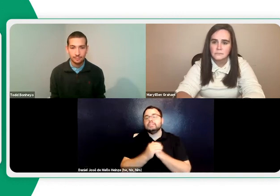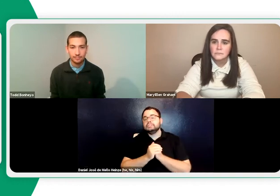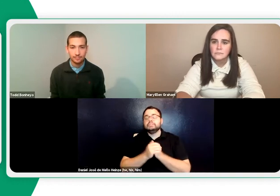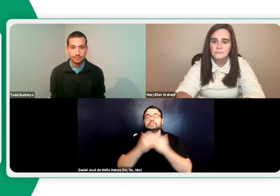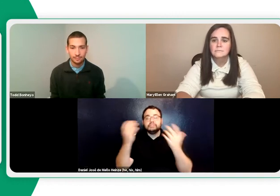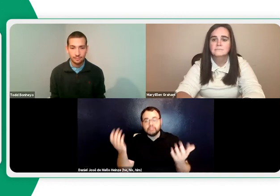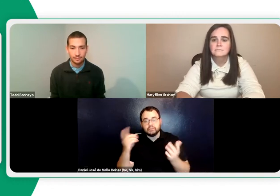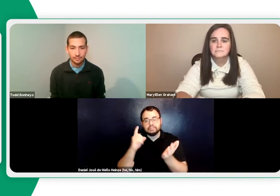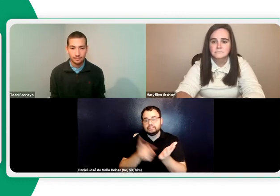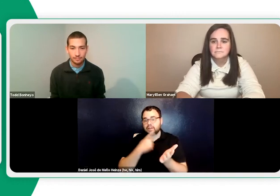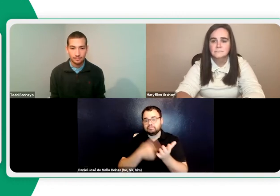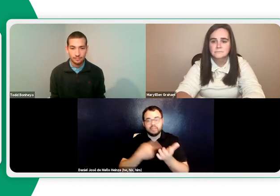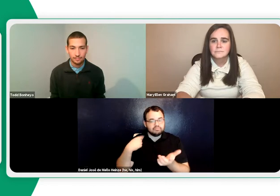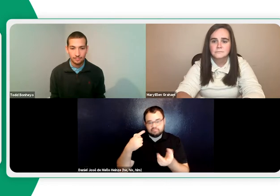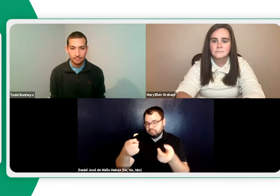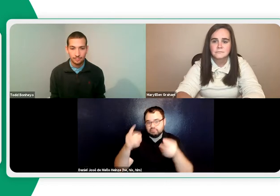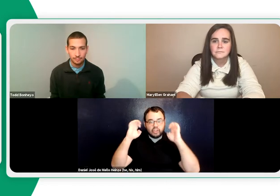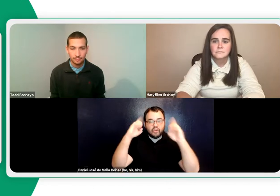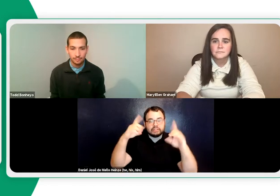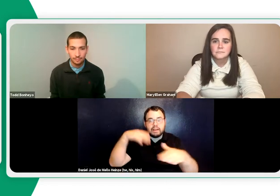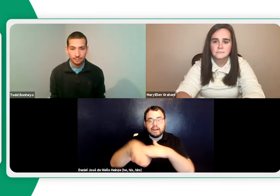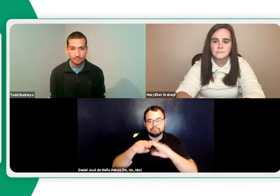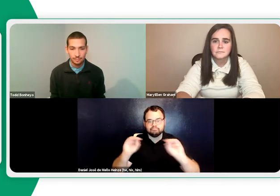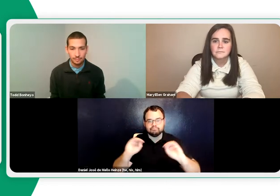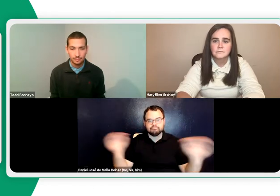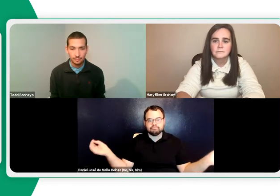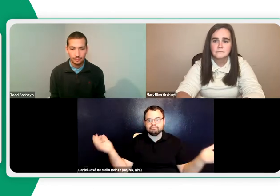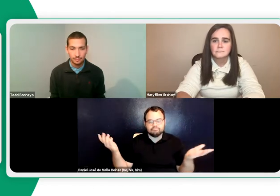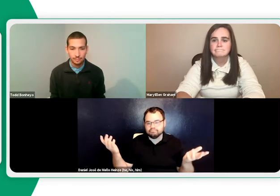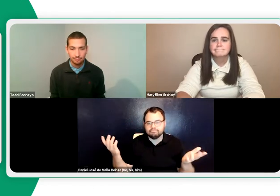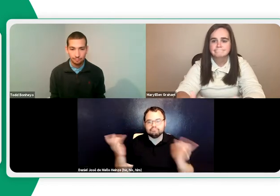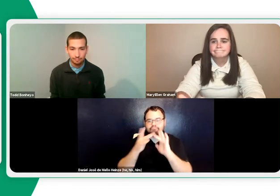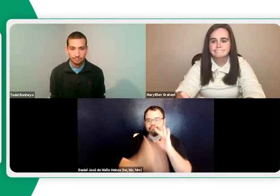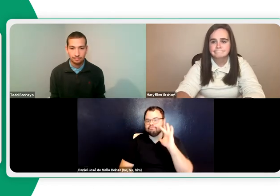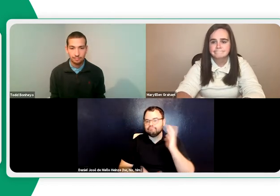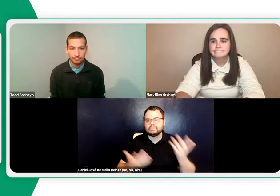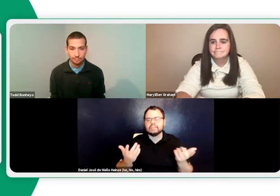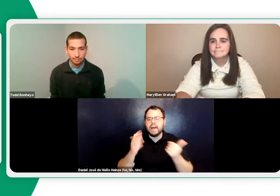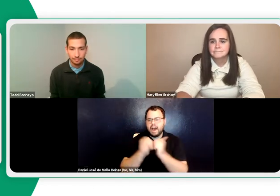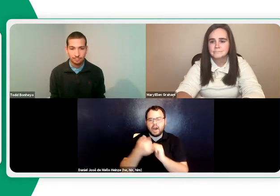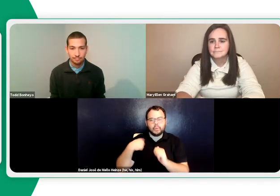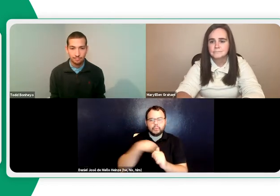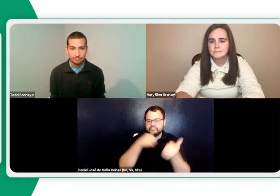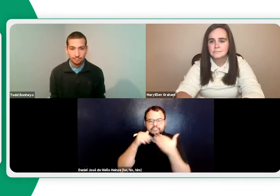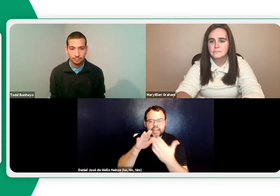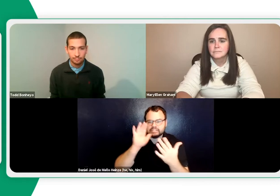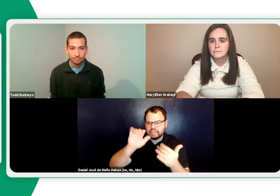any internet or any signal. So they have no access to education.